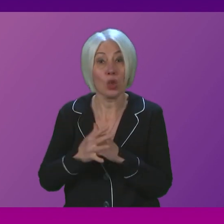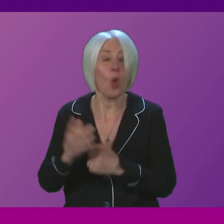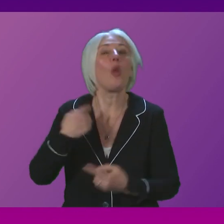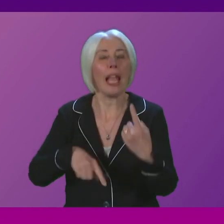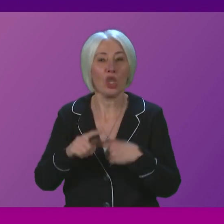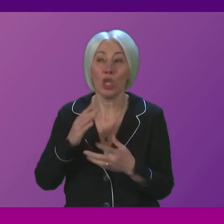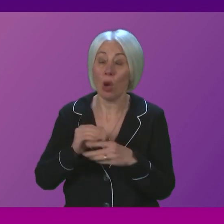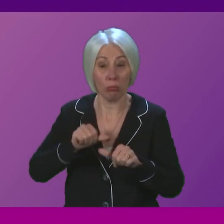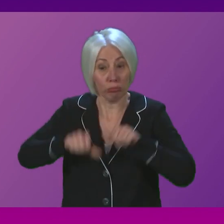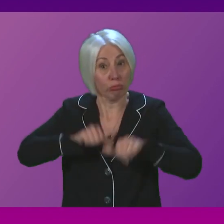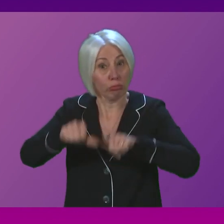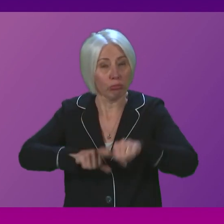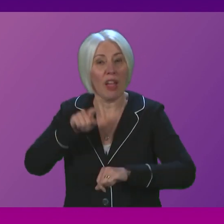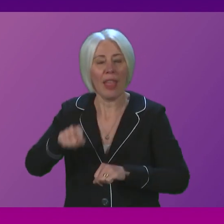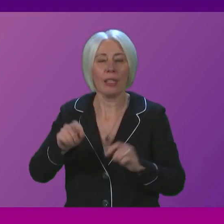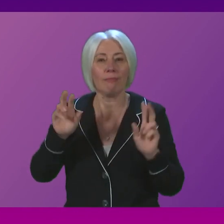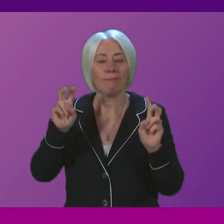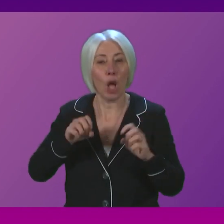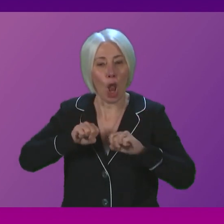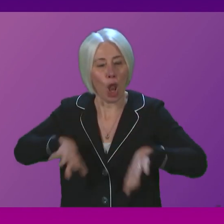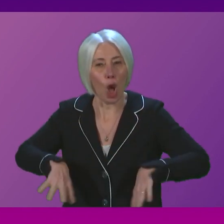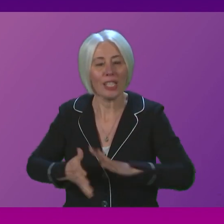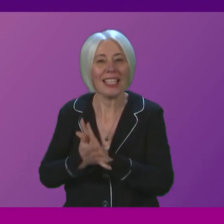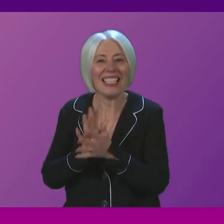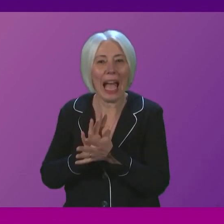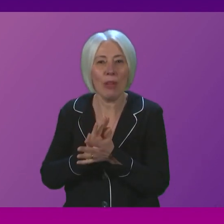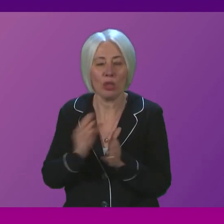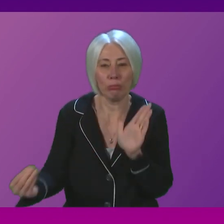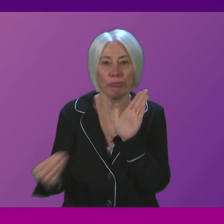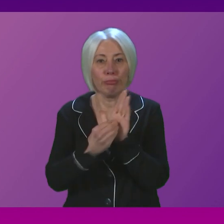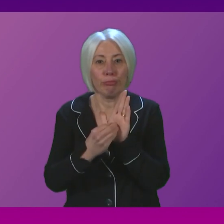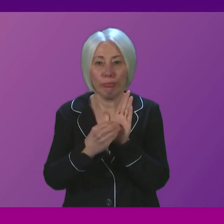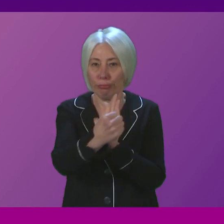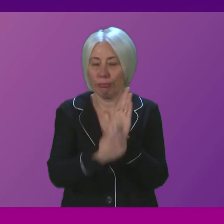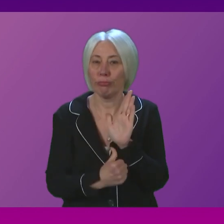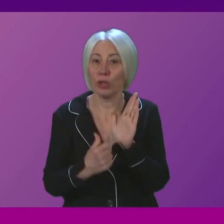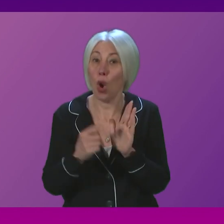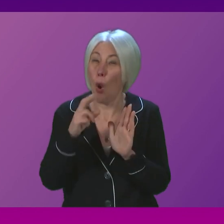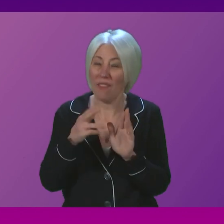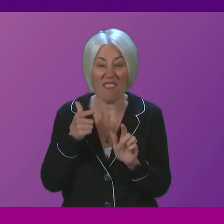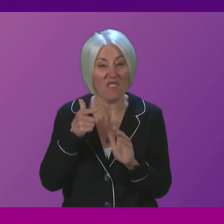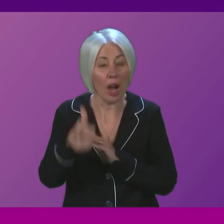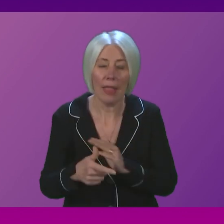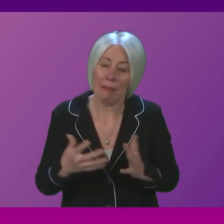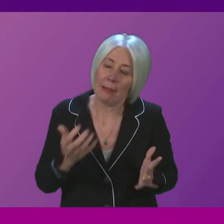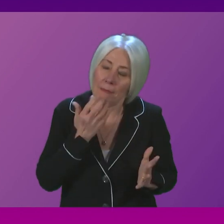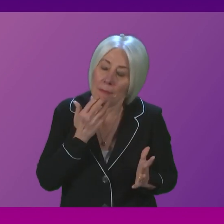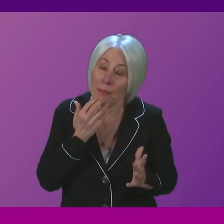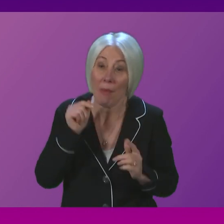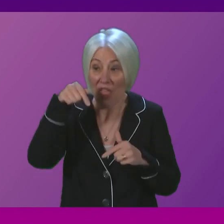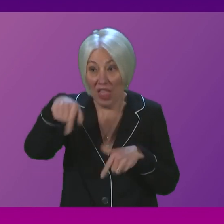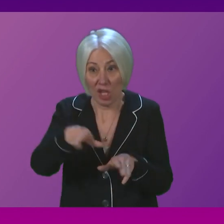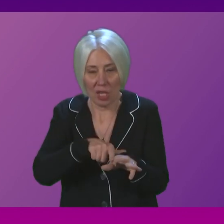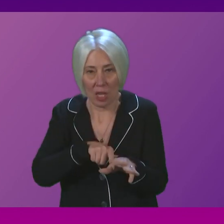year to put the loss and damage issue firmly on the agenda I think we all wish we could have gone further but it's vital that this year's COP